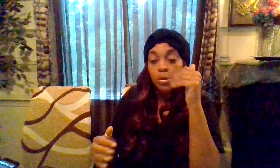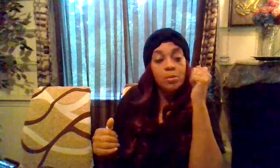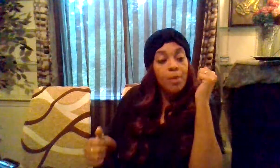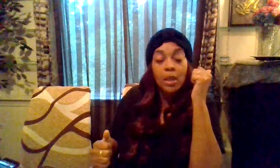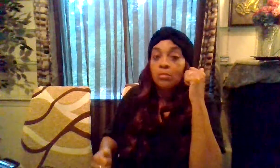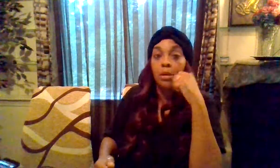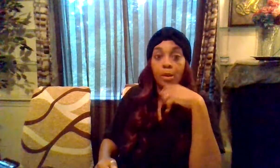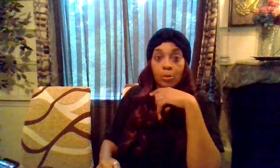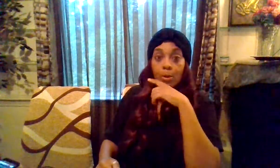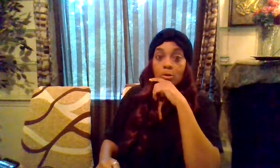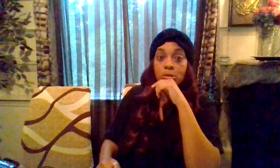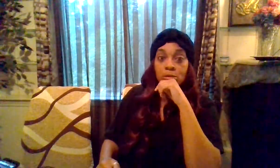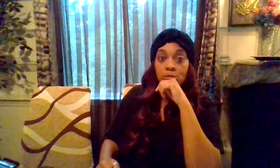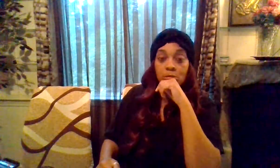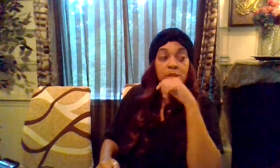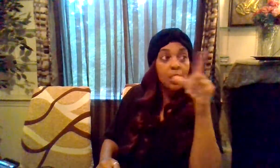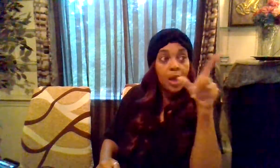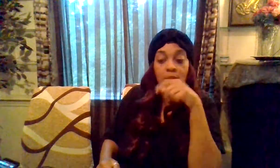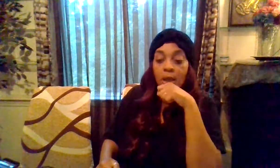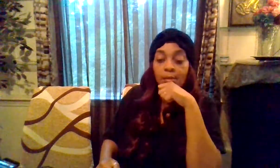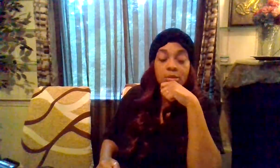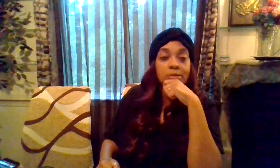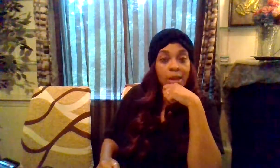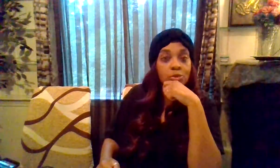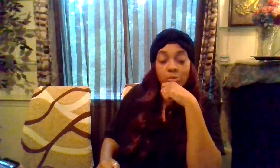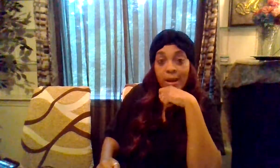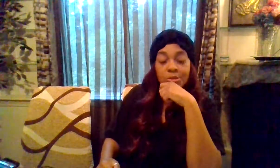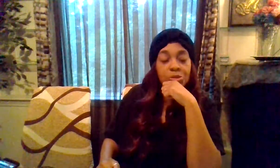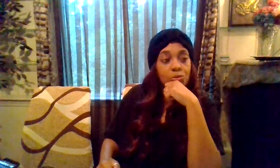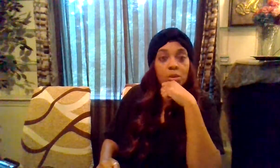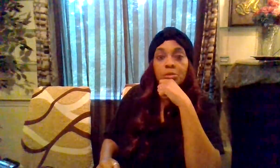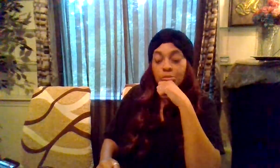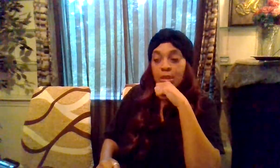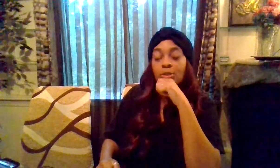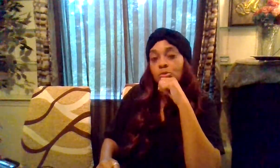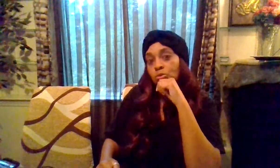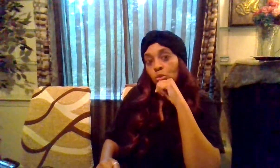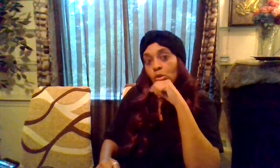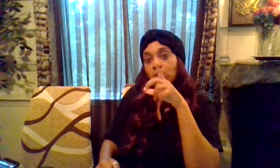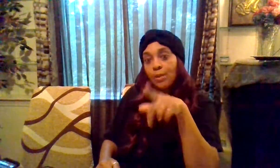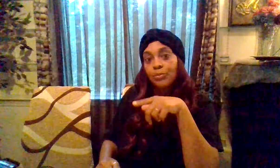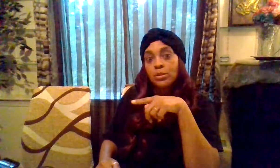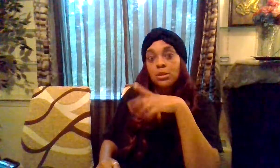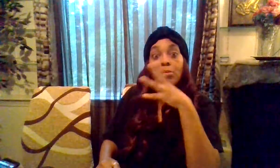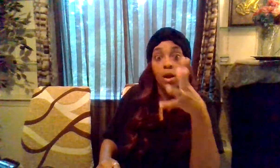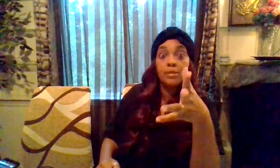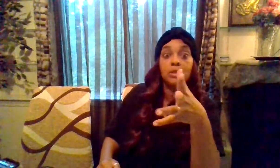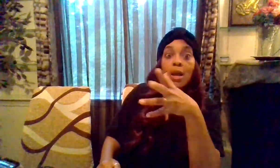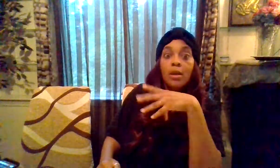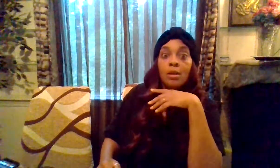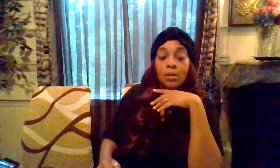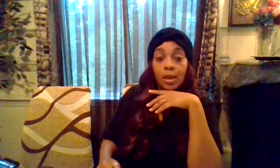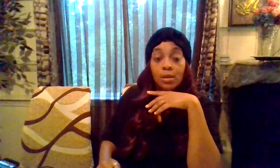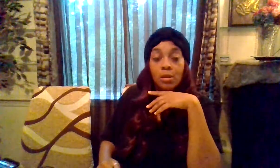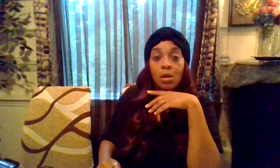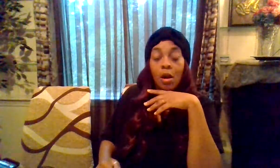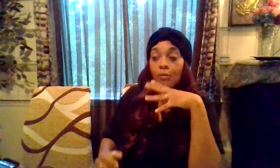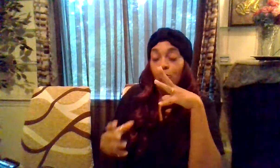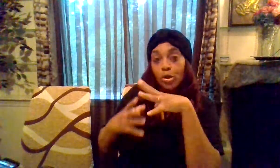really made me a better person because a lot of times it's like tragedy really takes you towards something to the promise line land of where